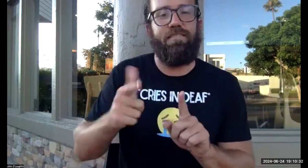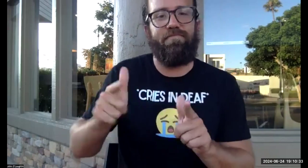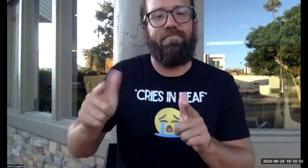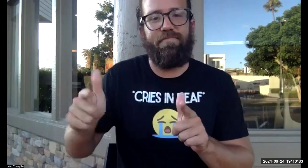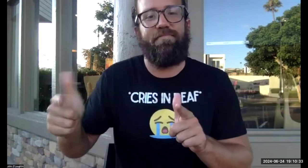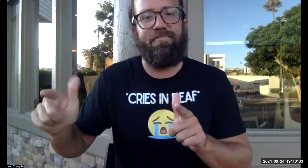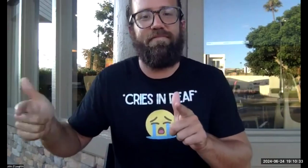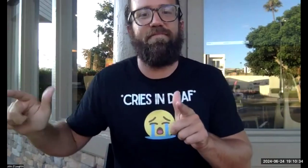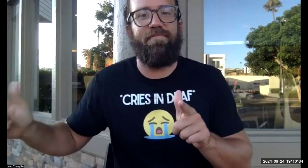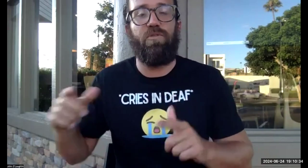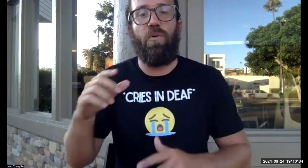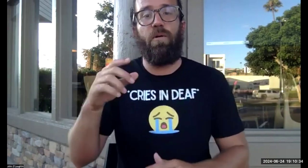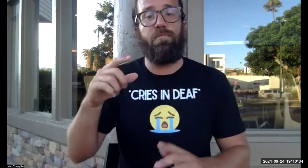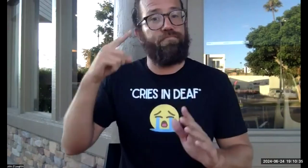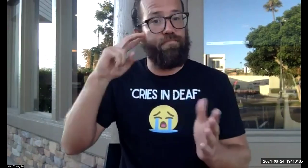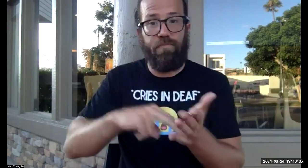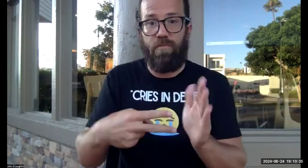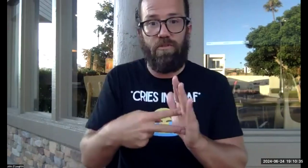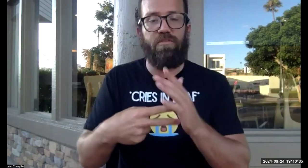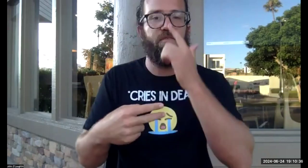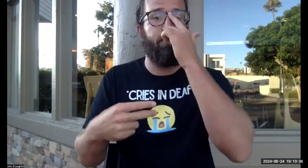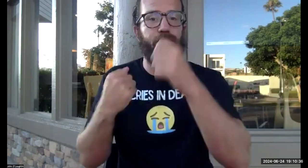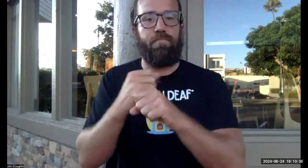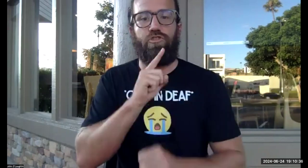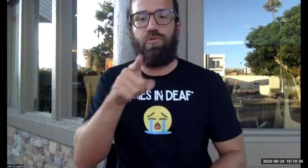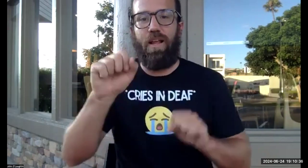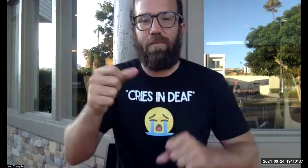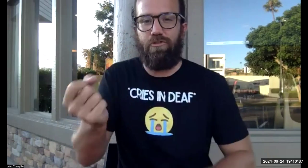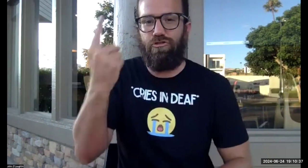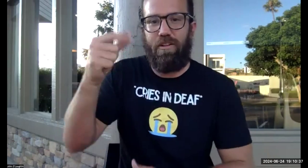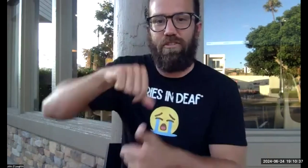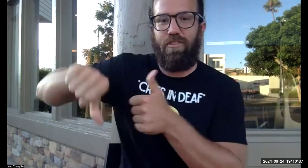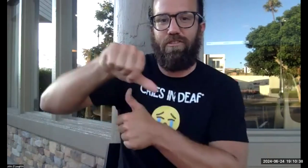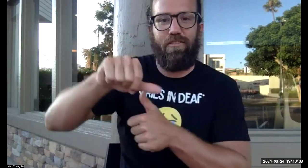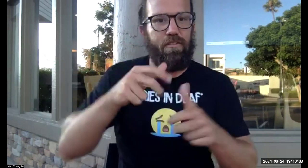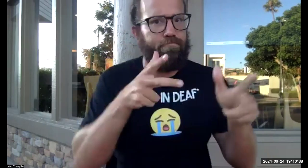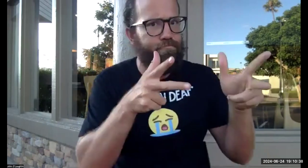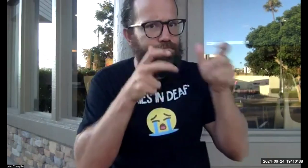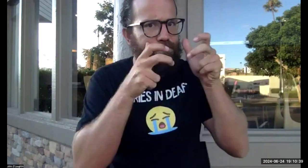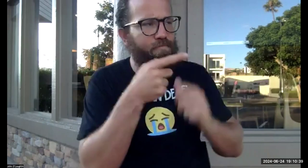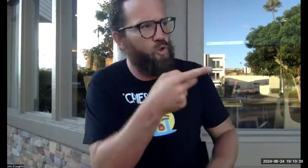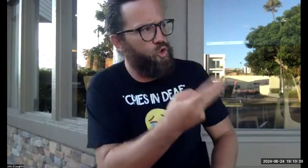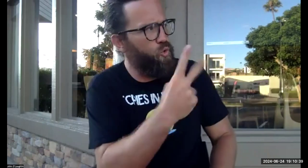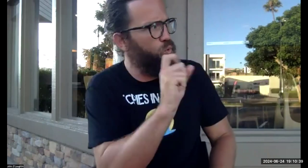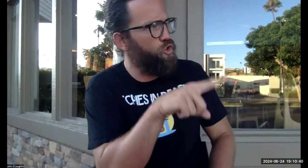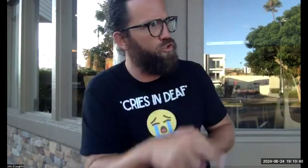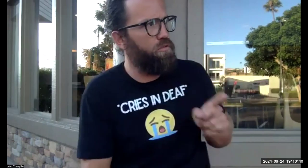to ask two questions and then so on and so forth down the chain of people. The purpose for this is to make sure that you're able to understand each other